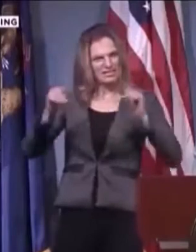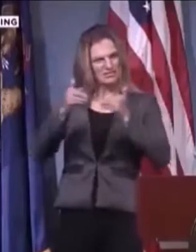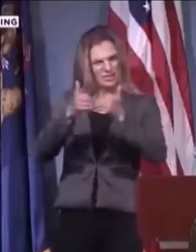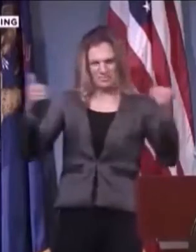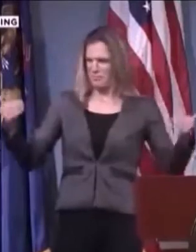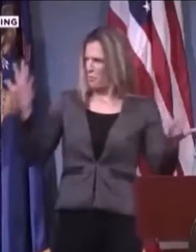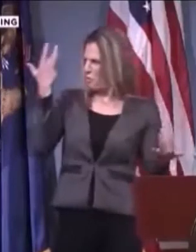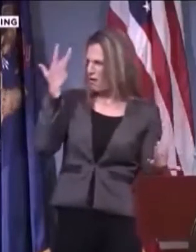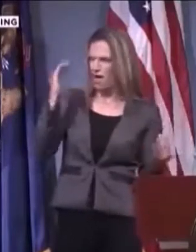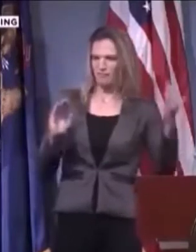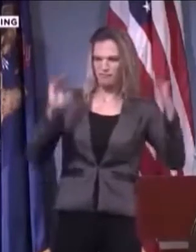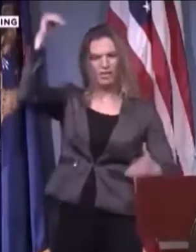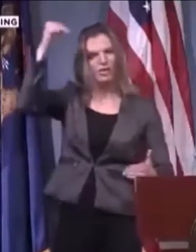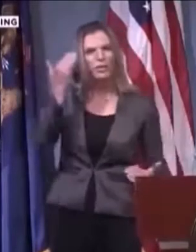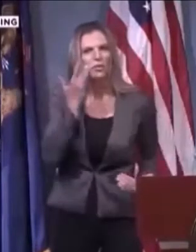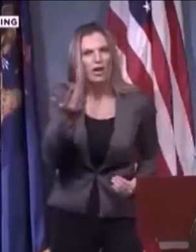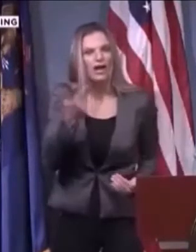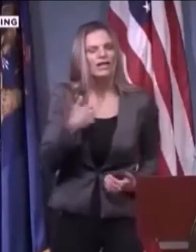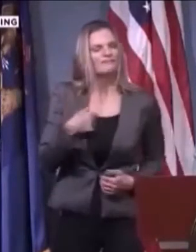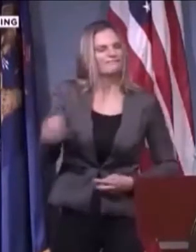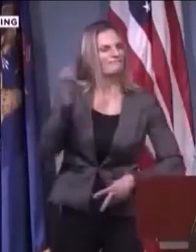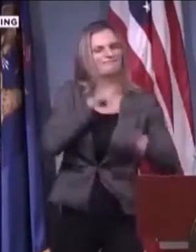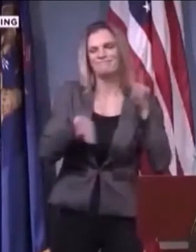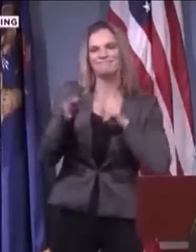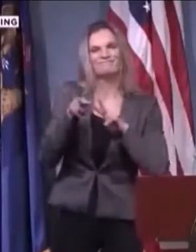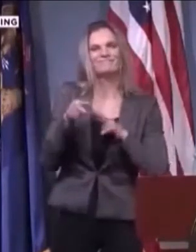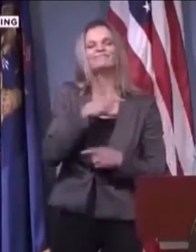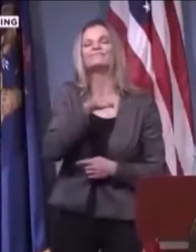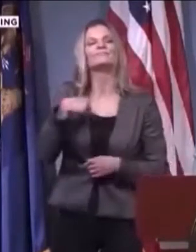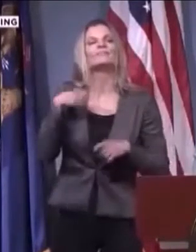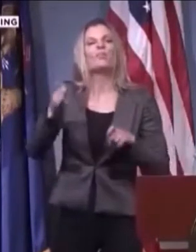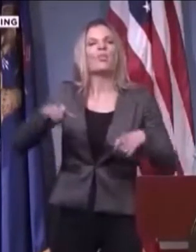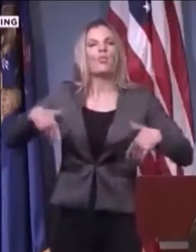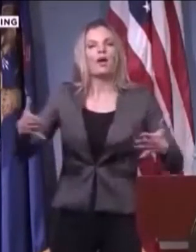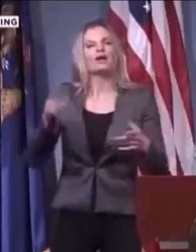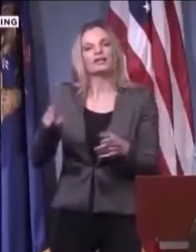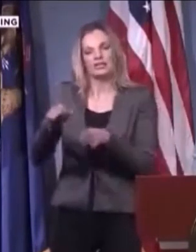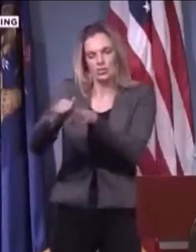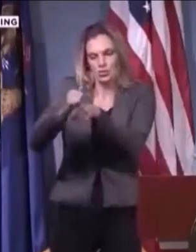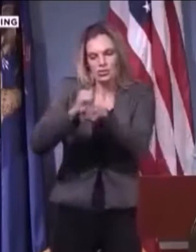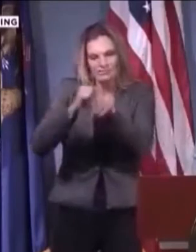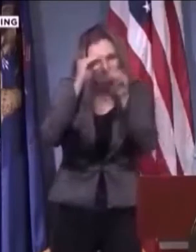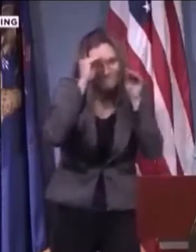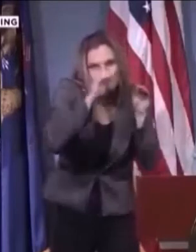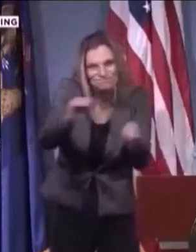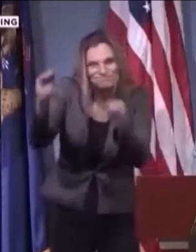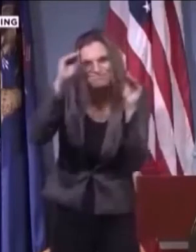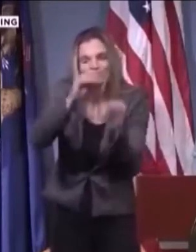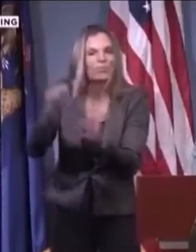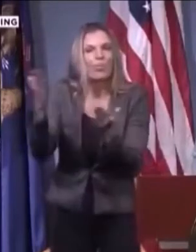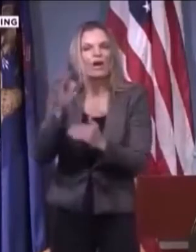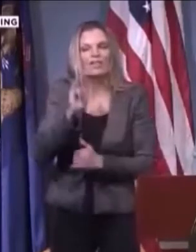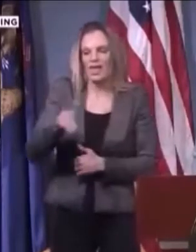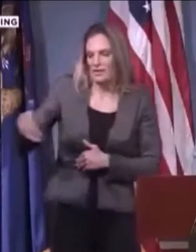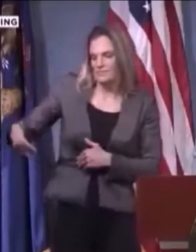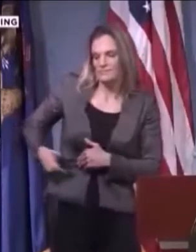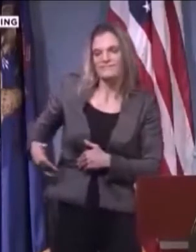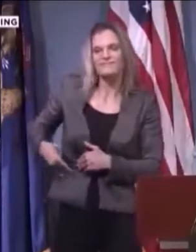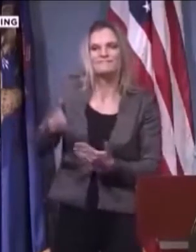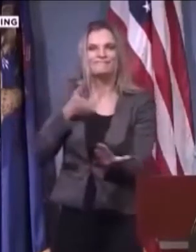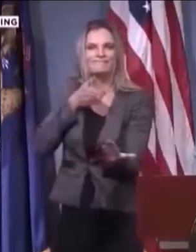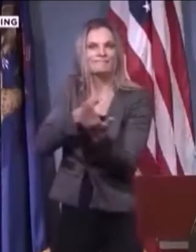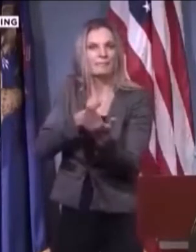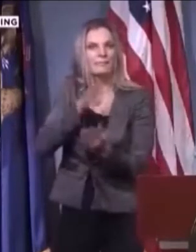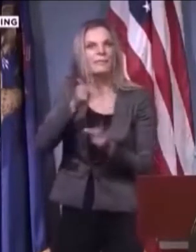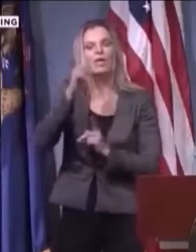her jumping on the racism bandwagon because, you know, right now that's the time to do it, especially if you're a white politician. You absolutely have to, you have to let black people know that you care